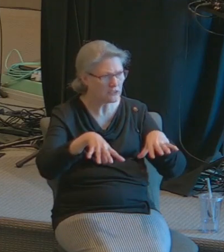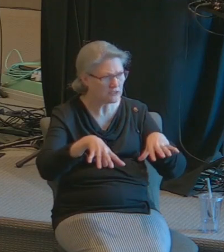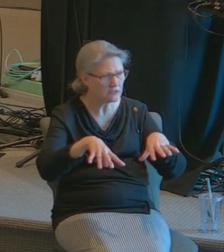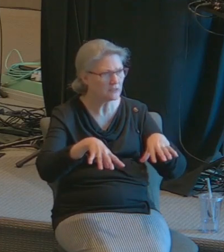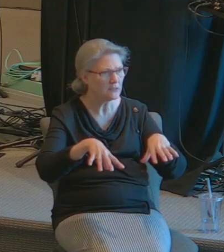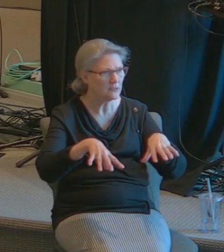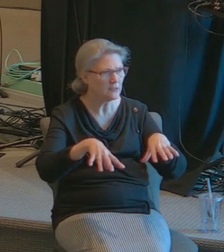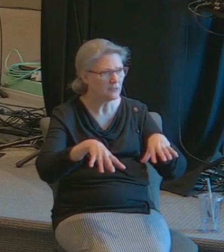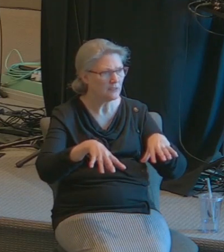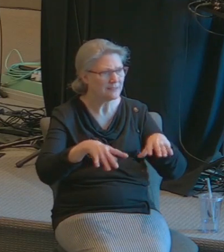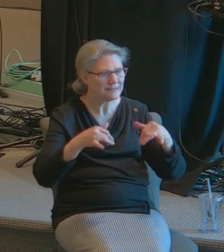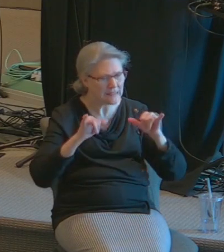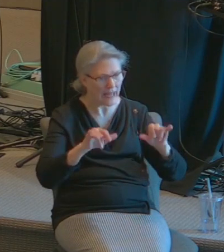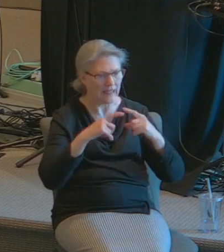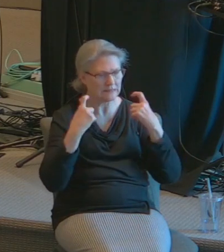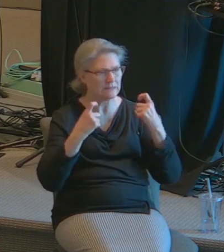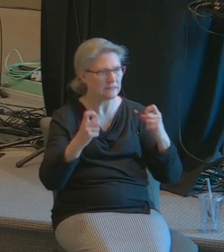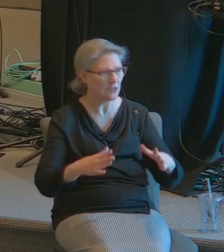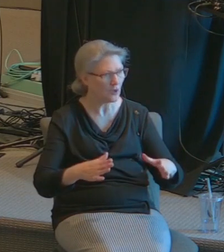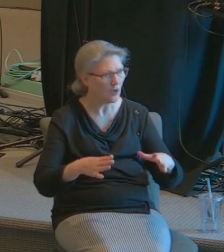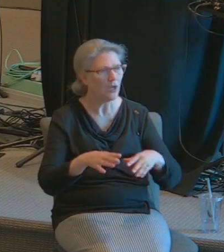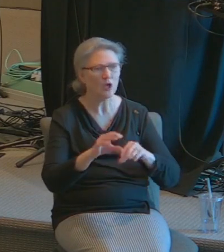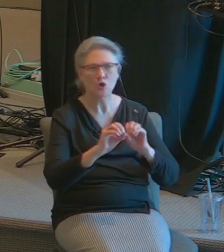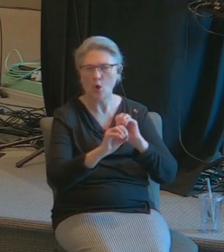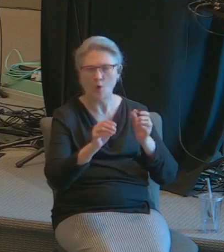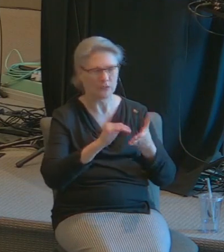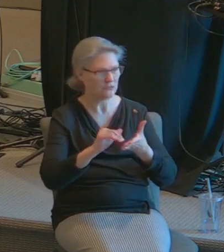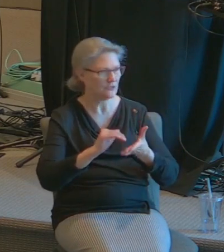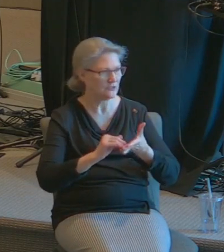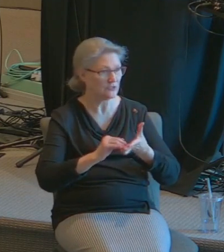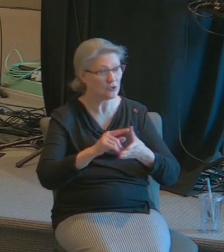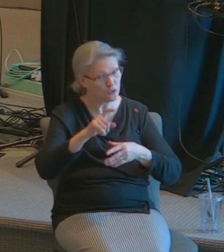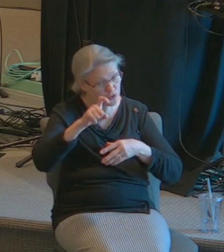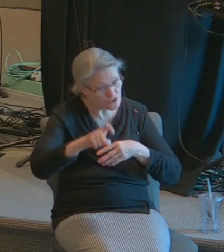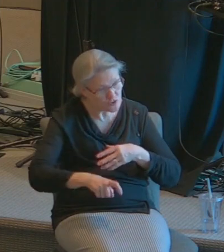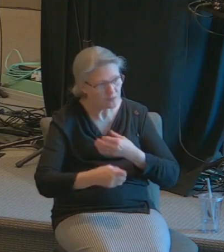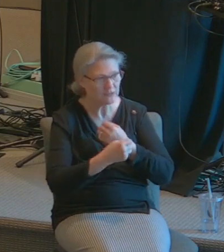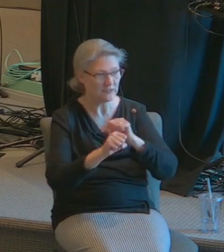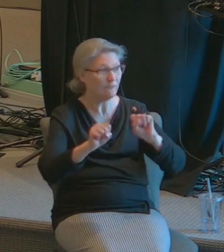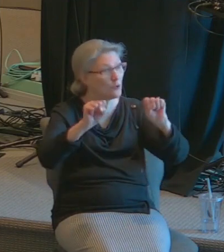should be saved. You can be saved.